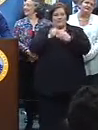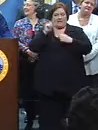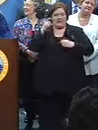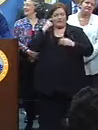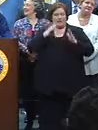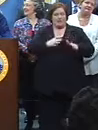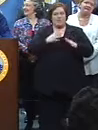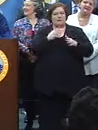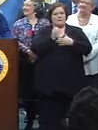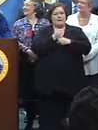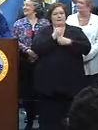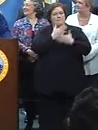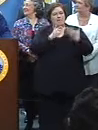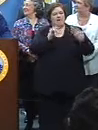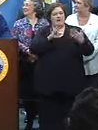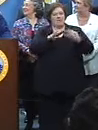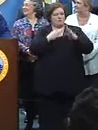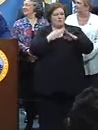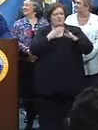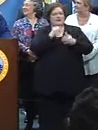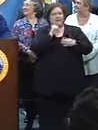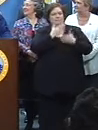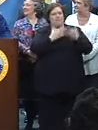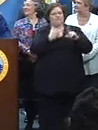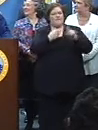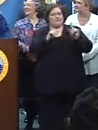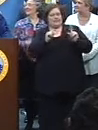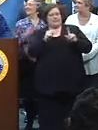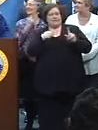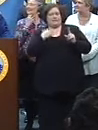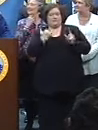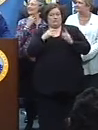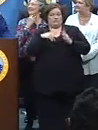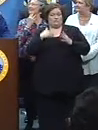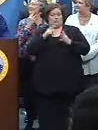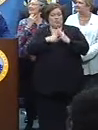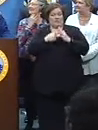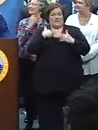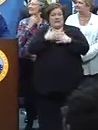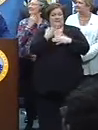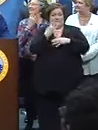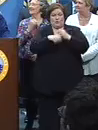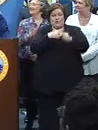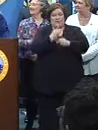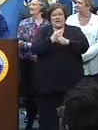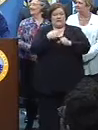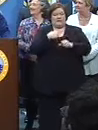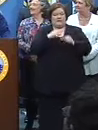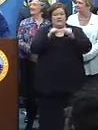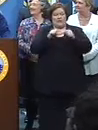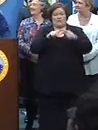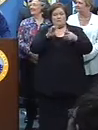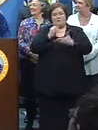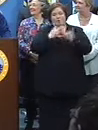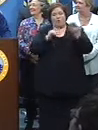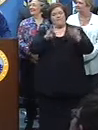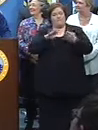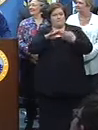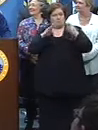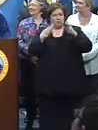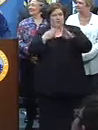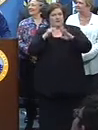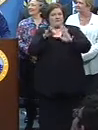a part of the community of New Orleans, not apart from it. And as we start this next four years, I will continue to be a part of the community